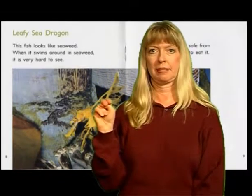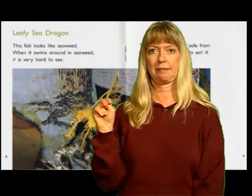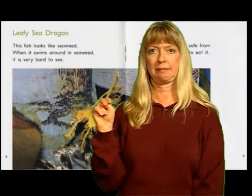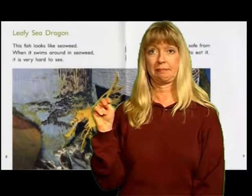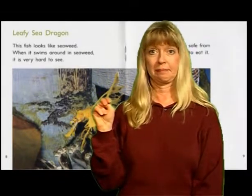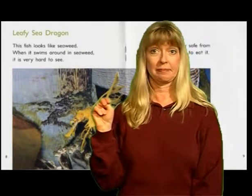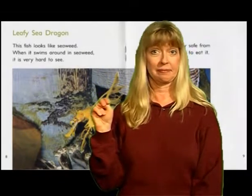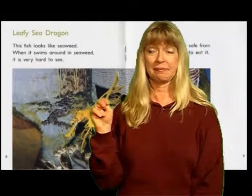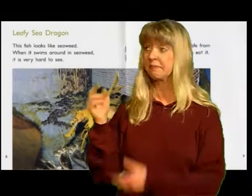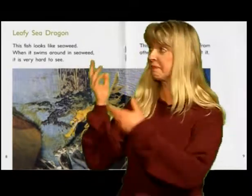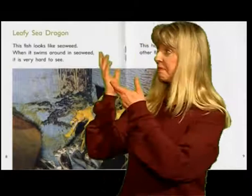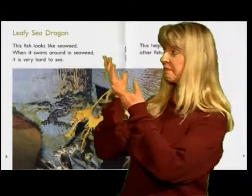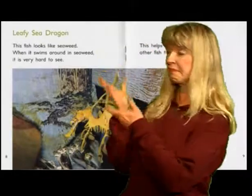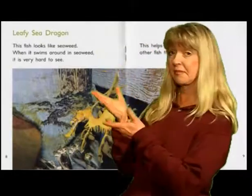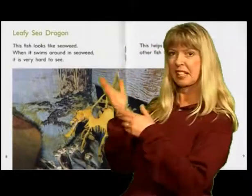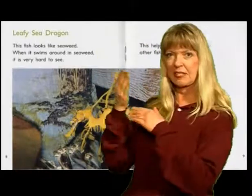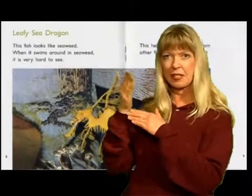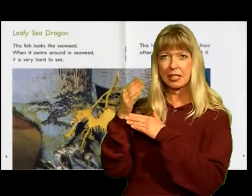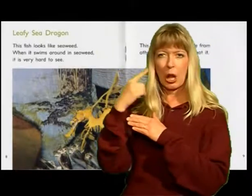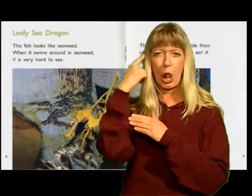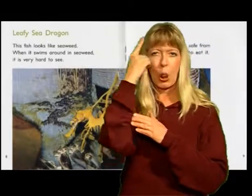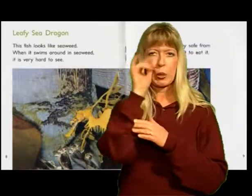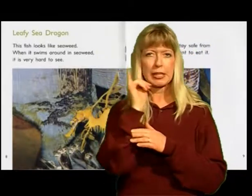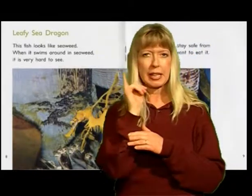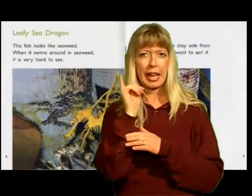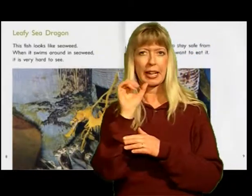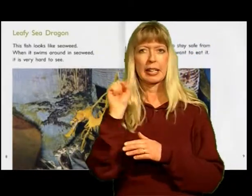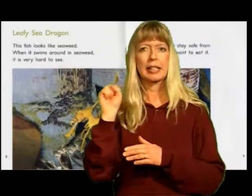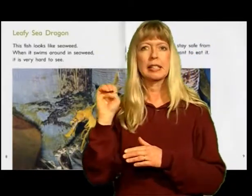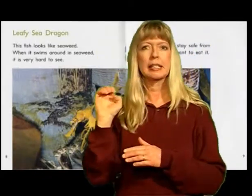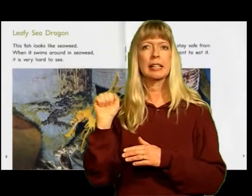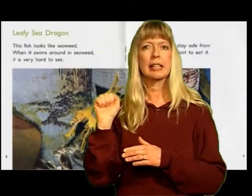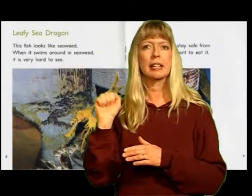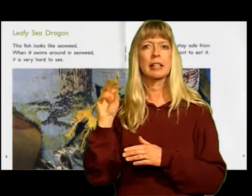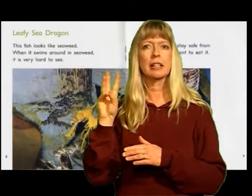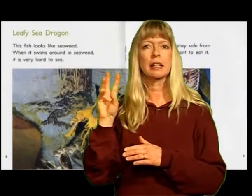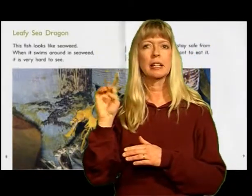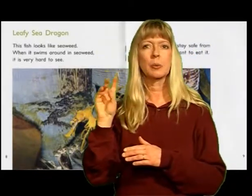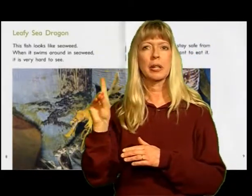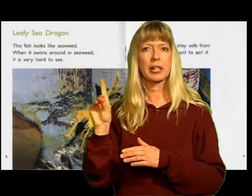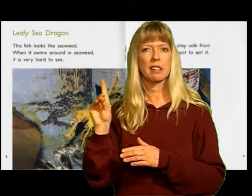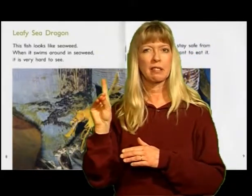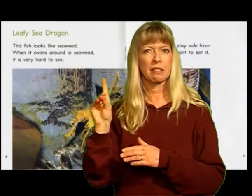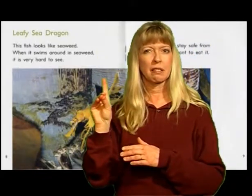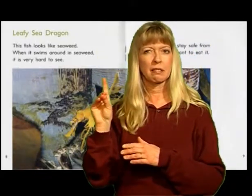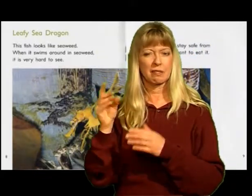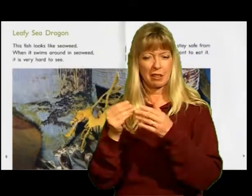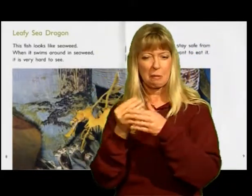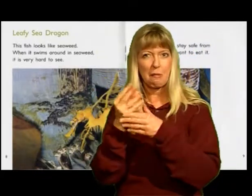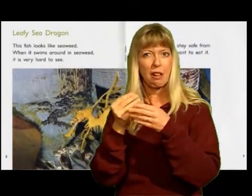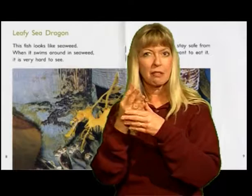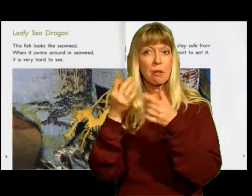Leafy sea dragon This fish looks like seaweed